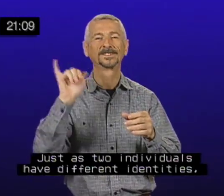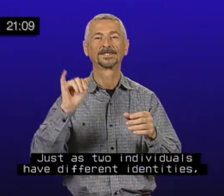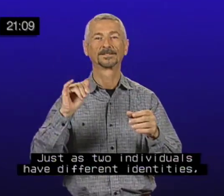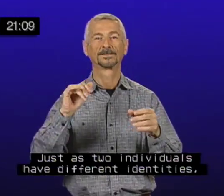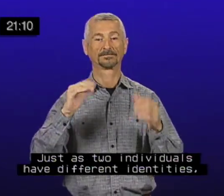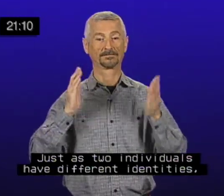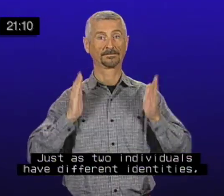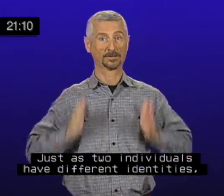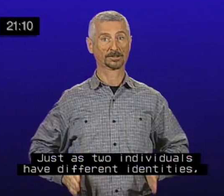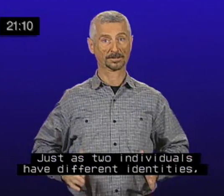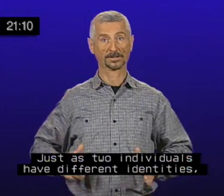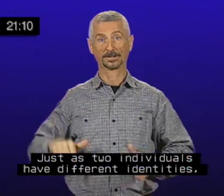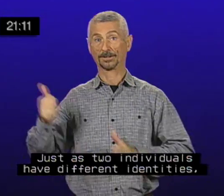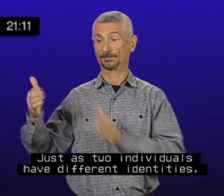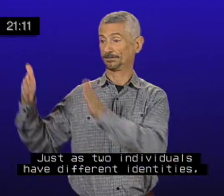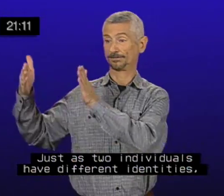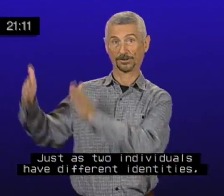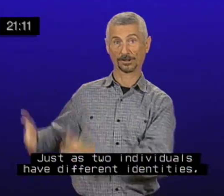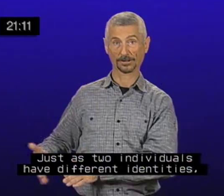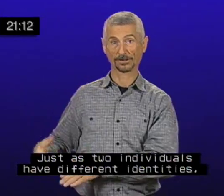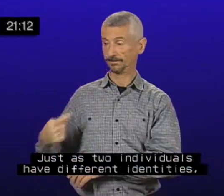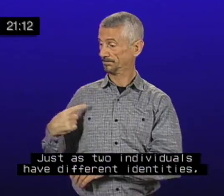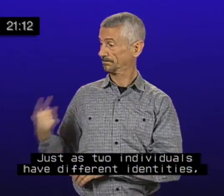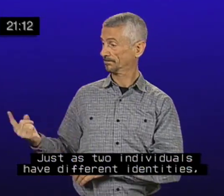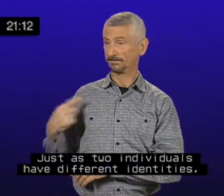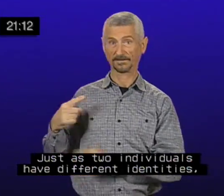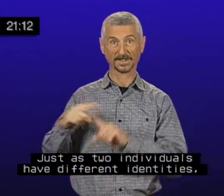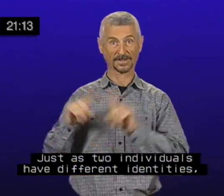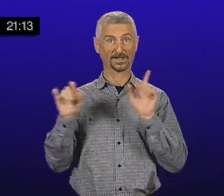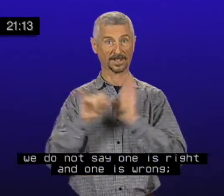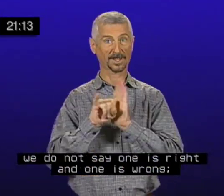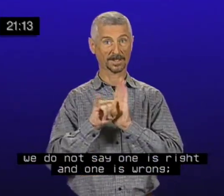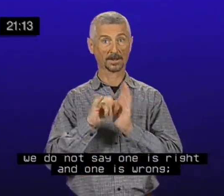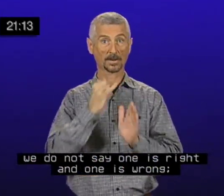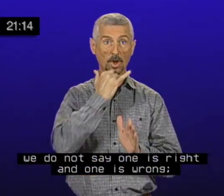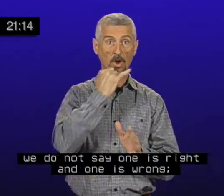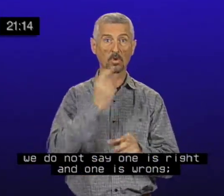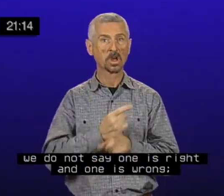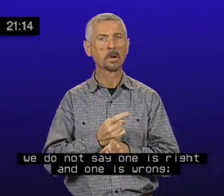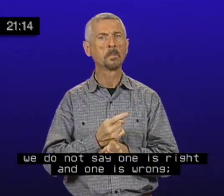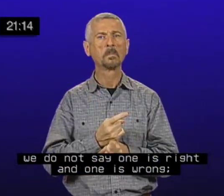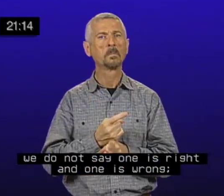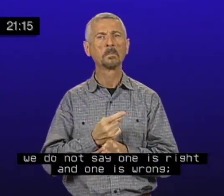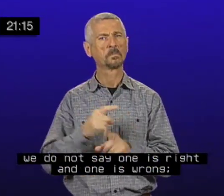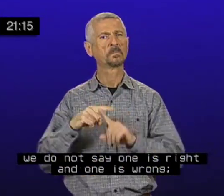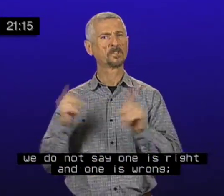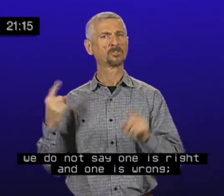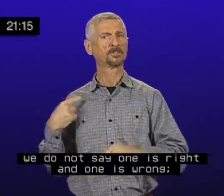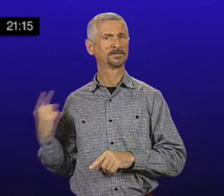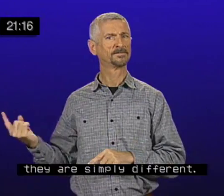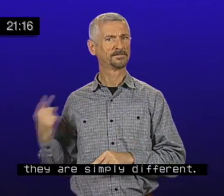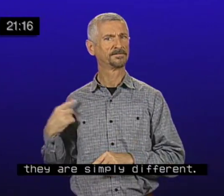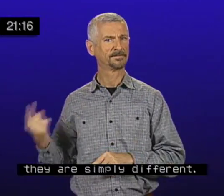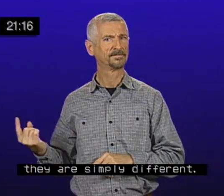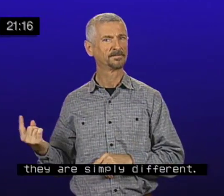Just as two individuals have different identities, we do not say one is right and one is wrong. They're simply different.